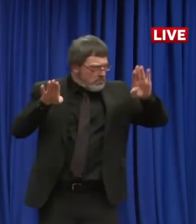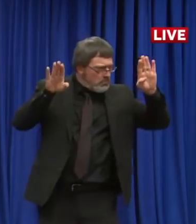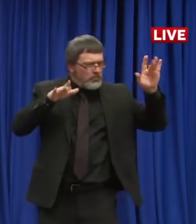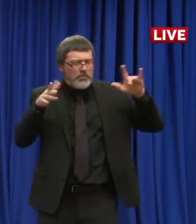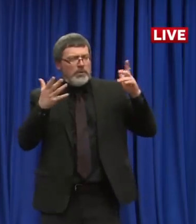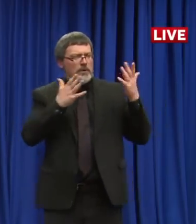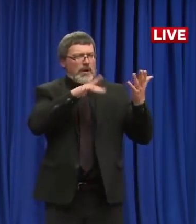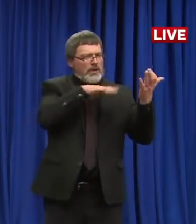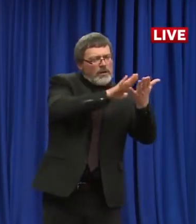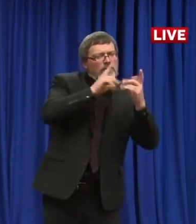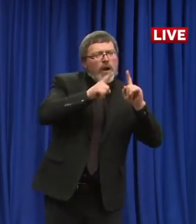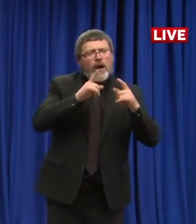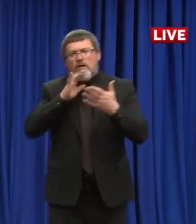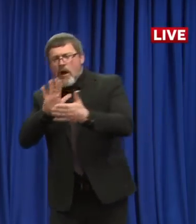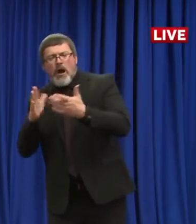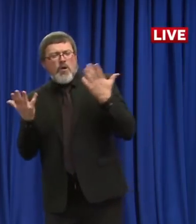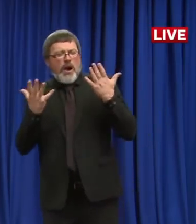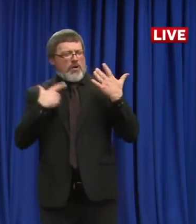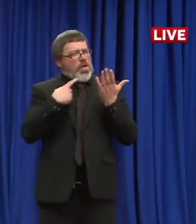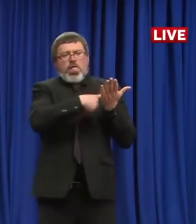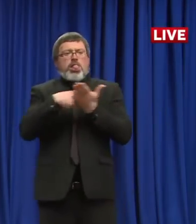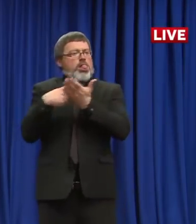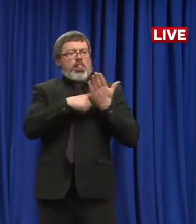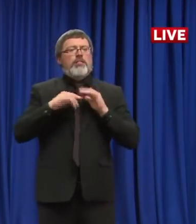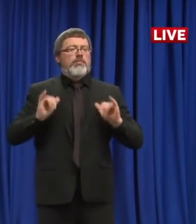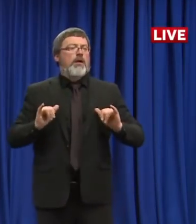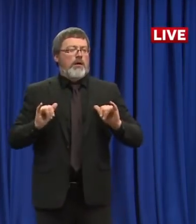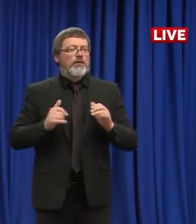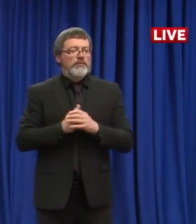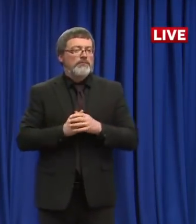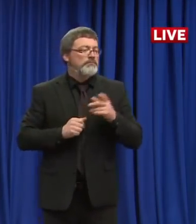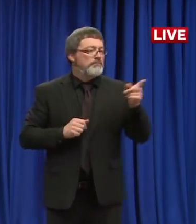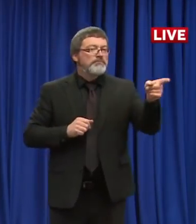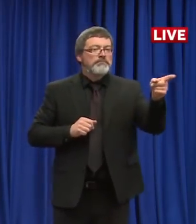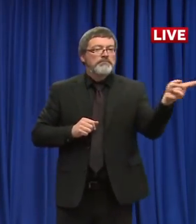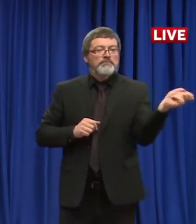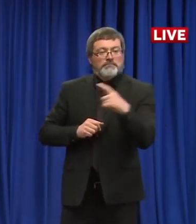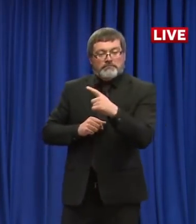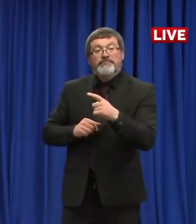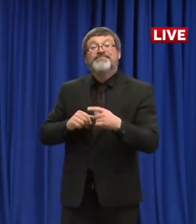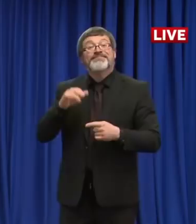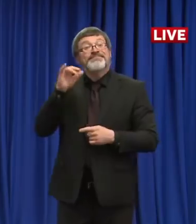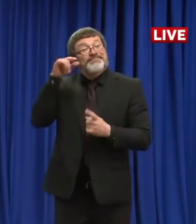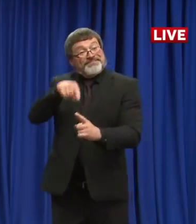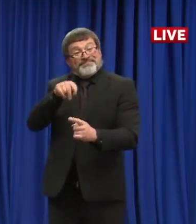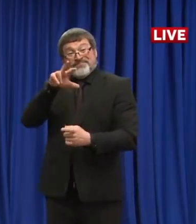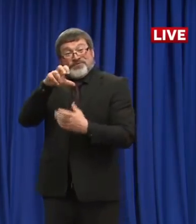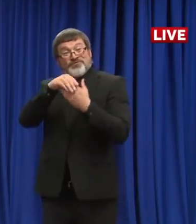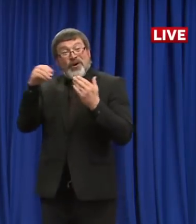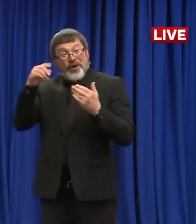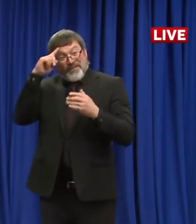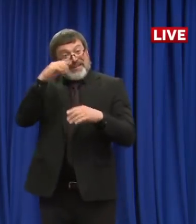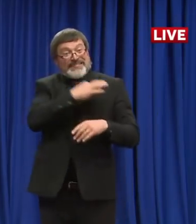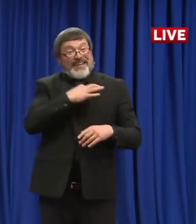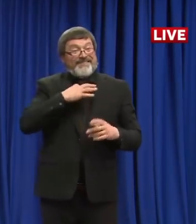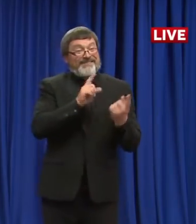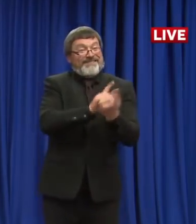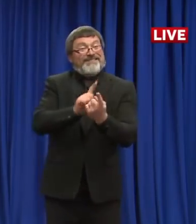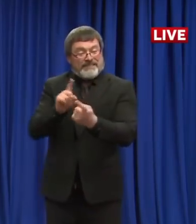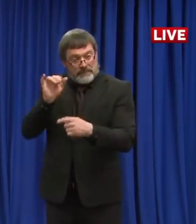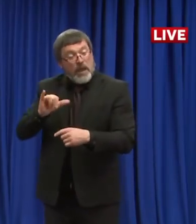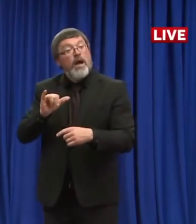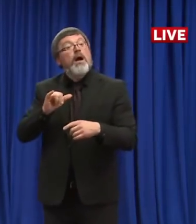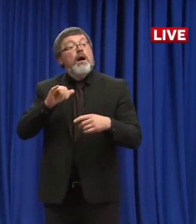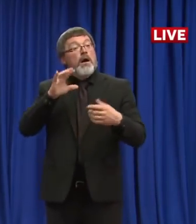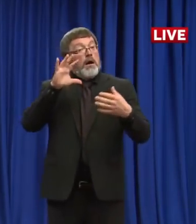As far as the $300 stipend goes, will that also be allowed for first responders, police, firefighters, or is